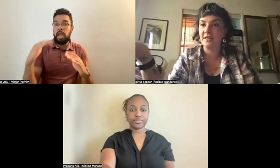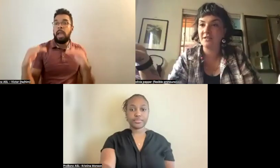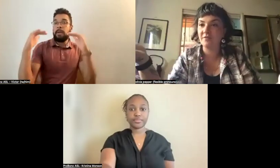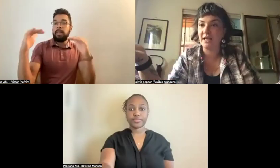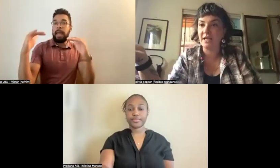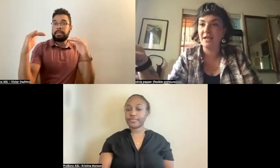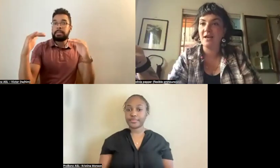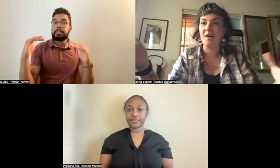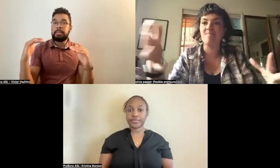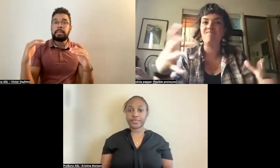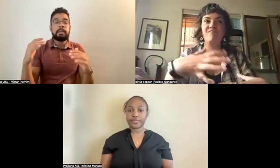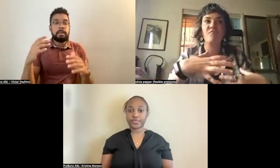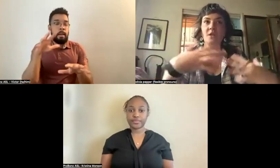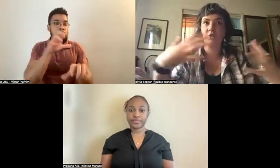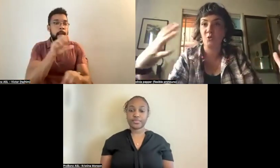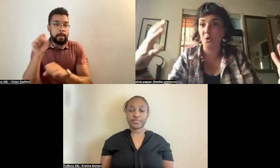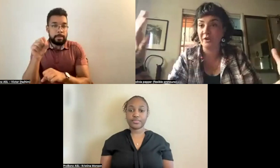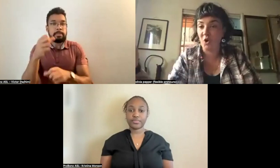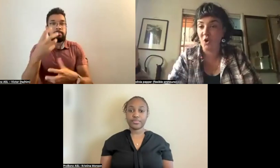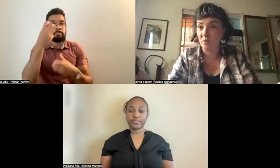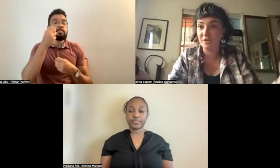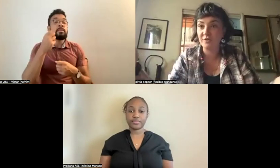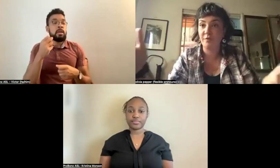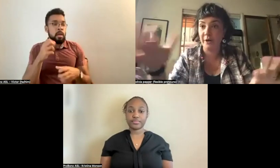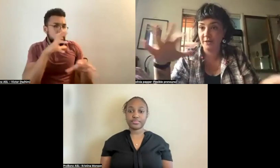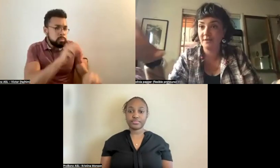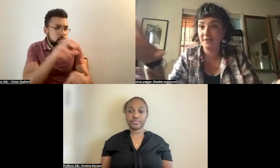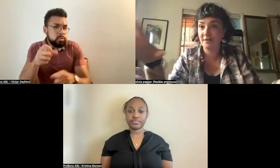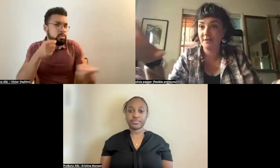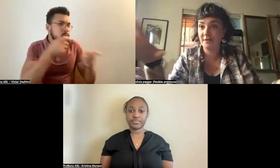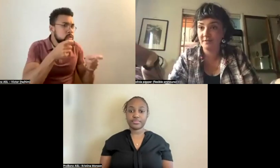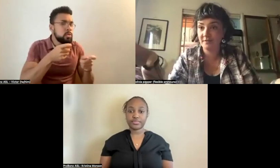effectively controlled and owned for